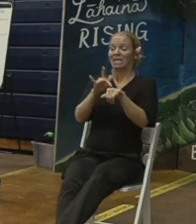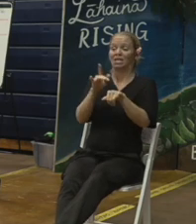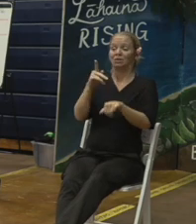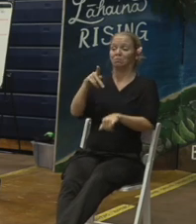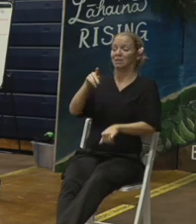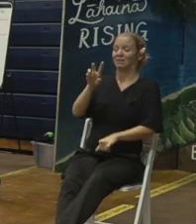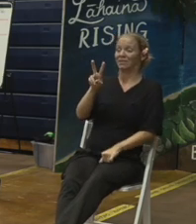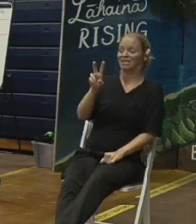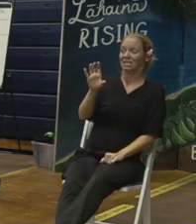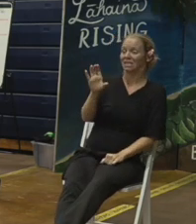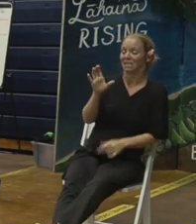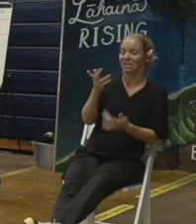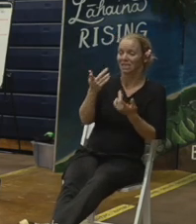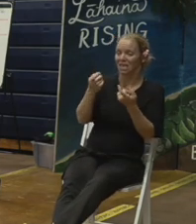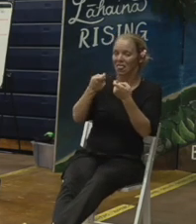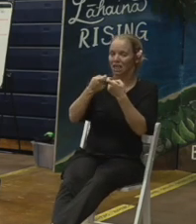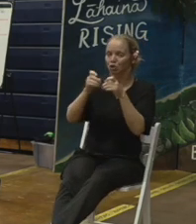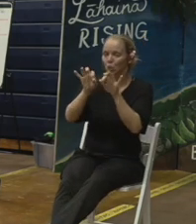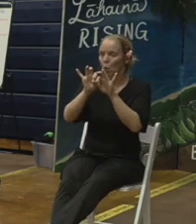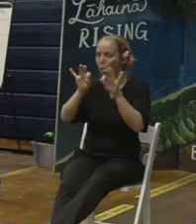electric wires or